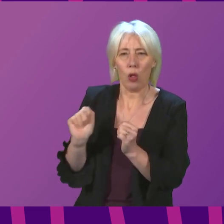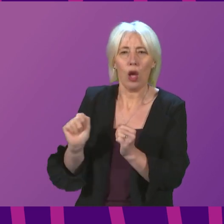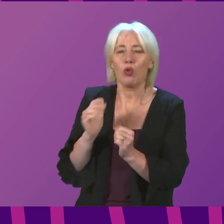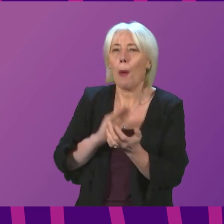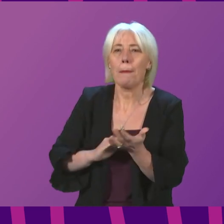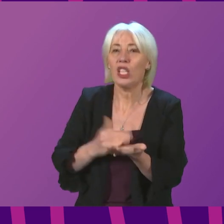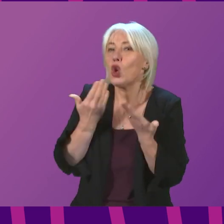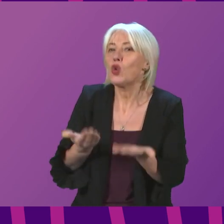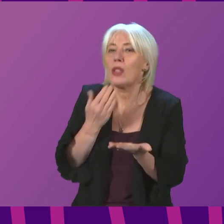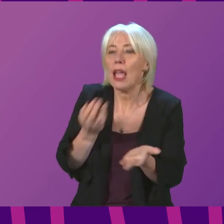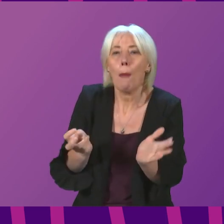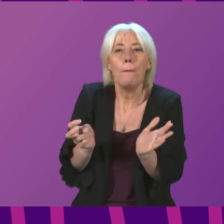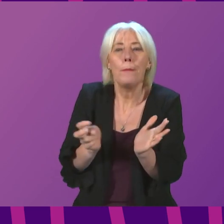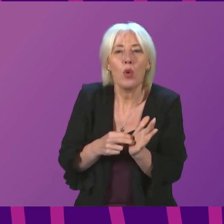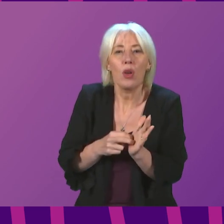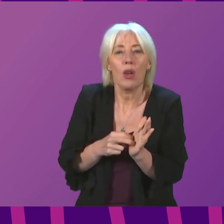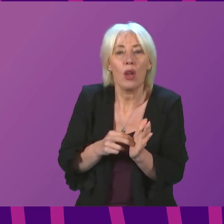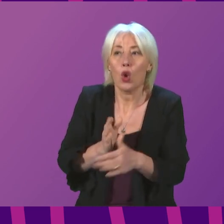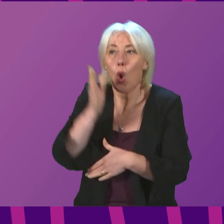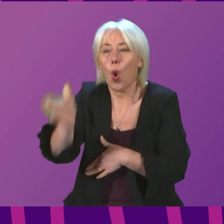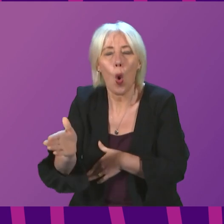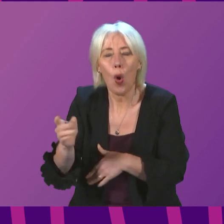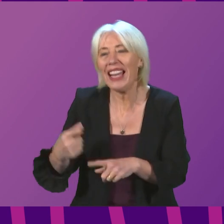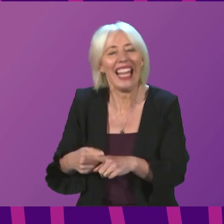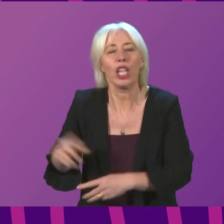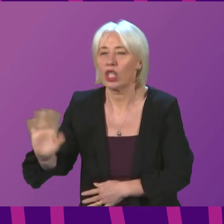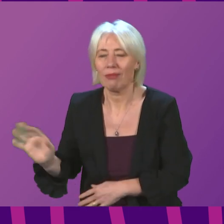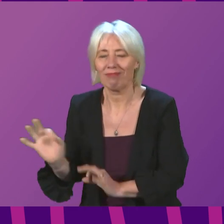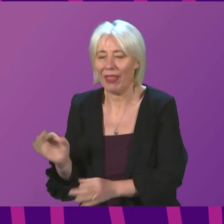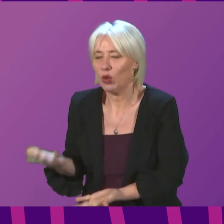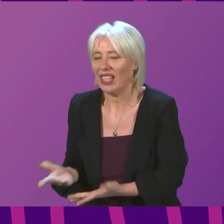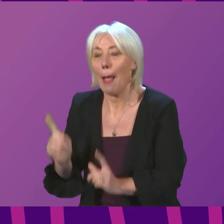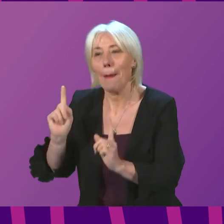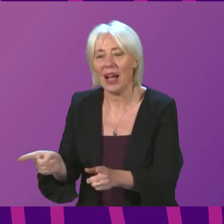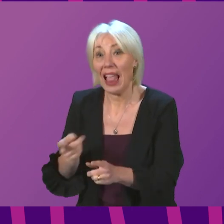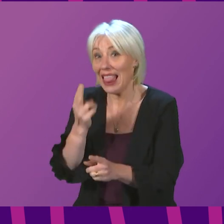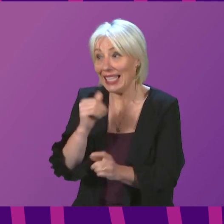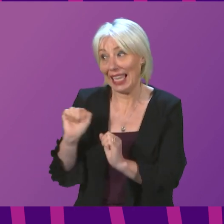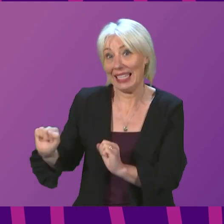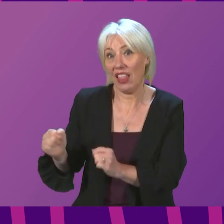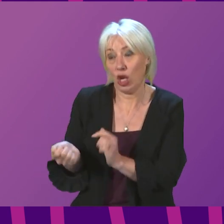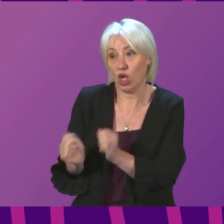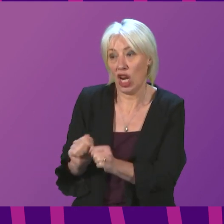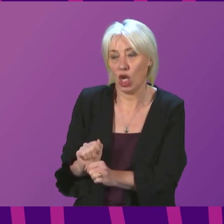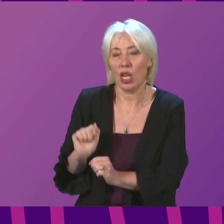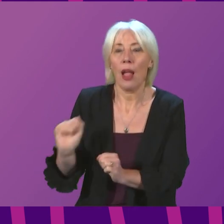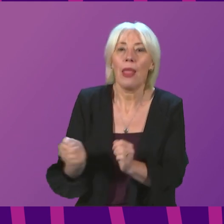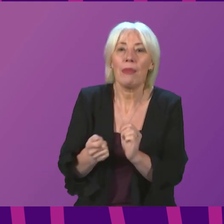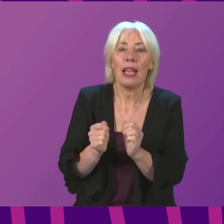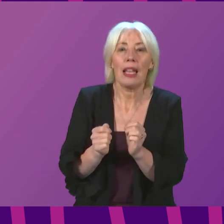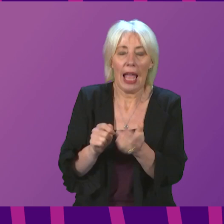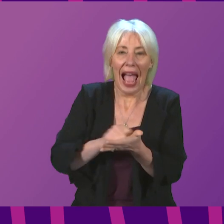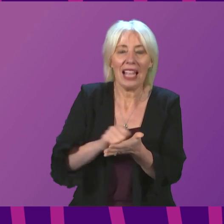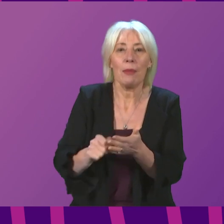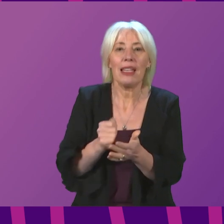bookings available today for physical test sites in England. While that change was being made last night, there was an administrative error made